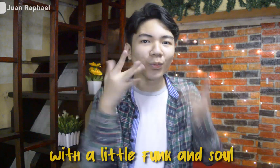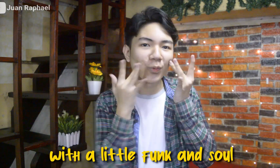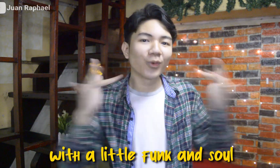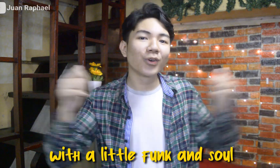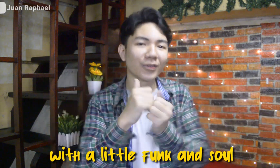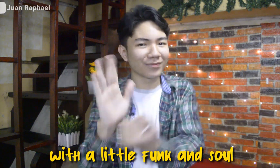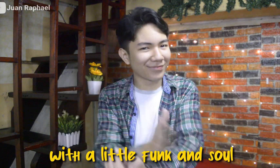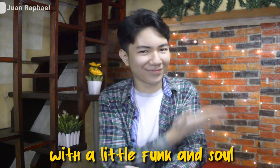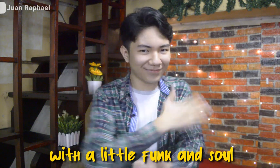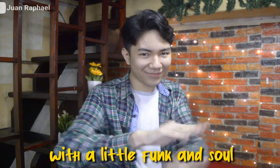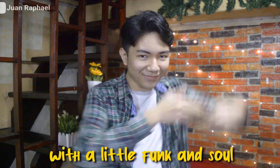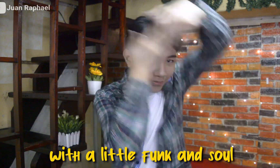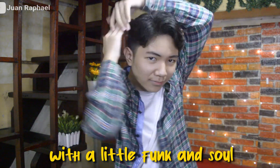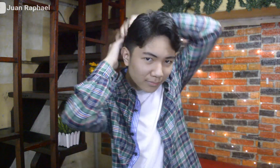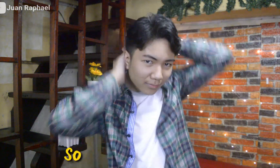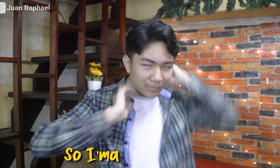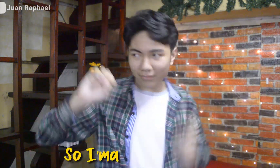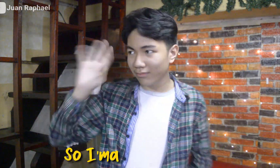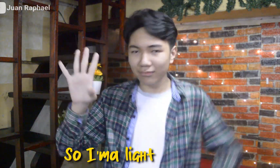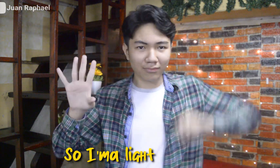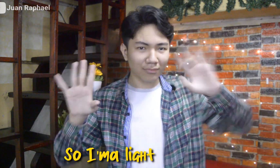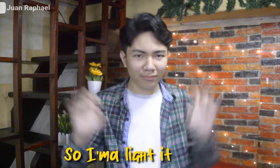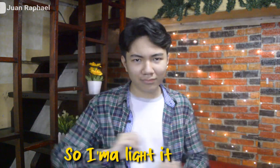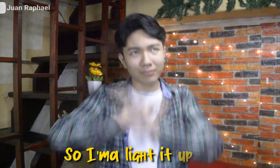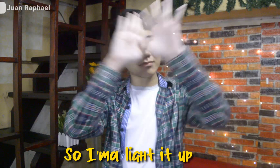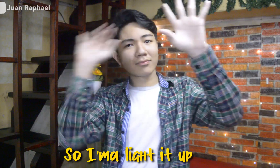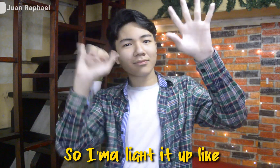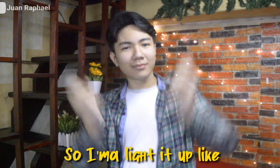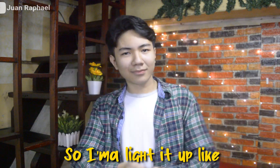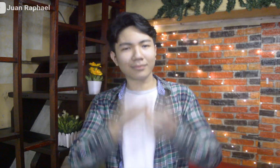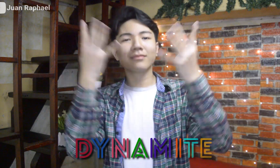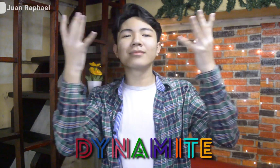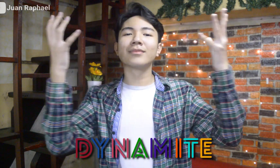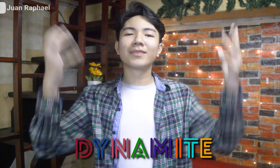with the little fucking soul Like the smile, like the sky